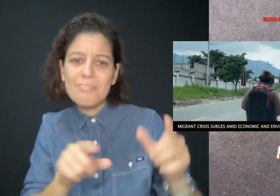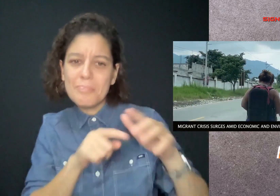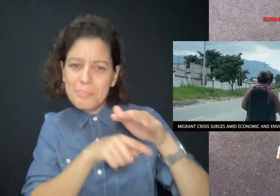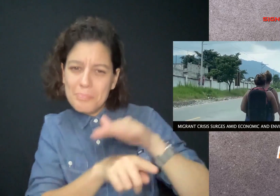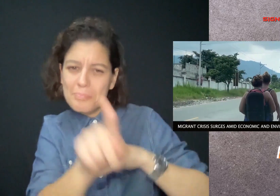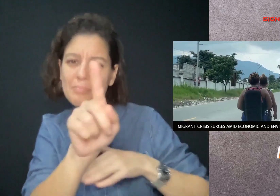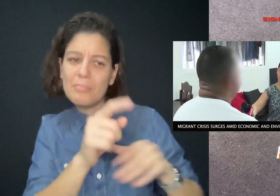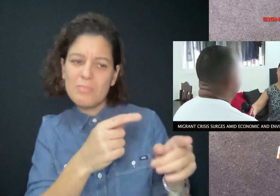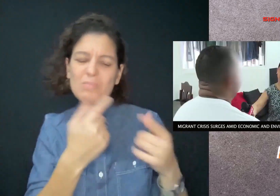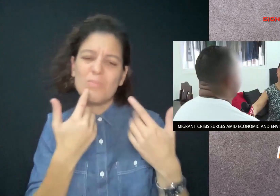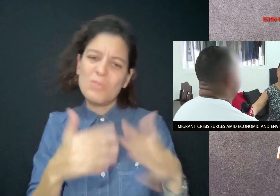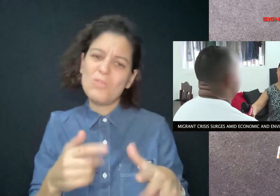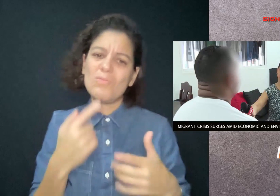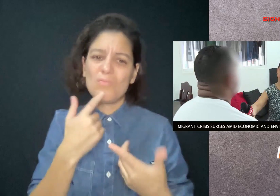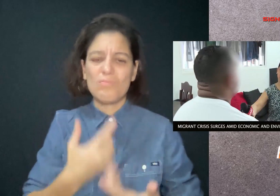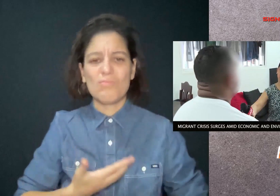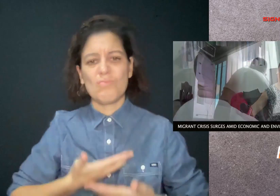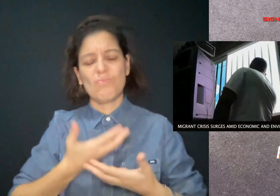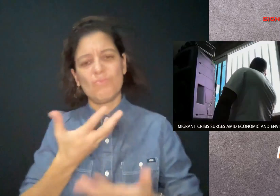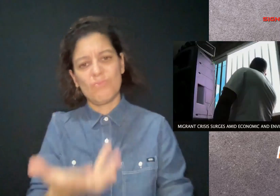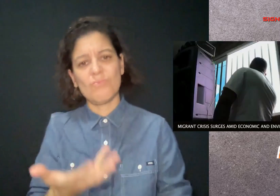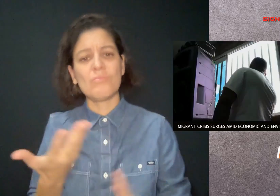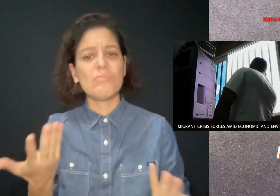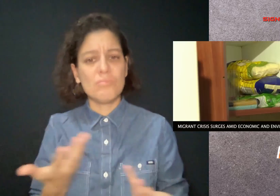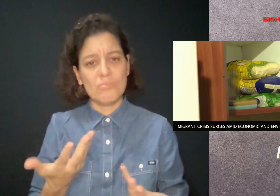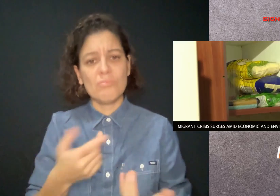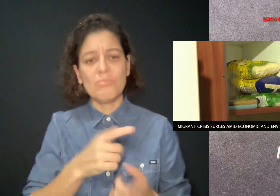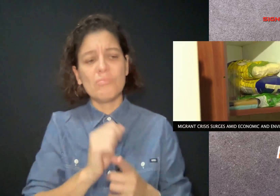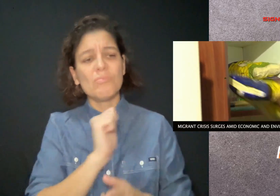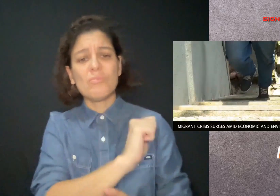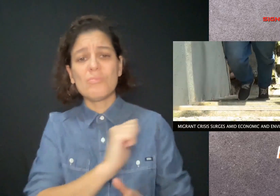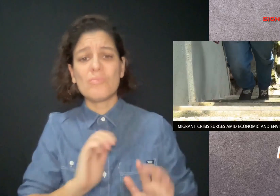Many of the migrants say living in their countries is unbearable.